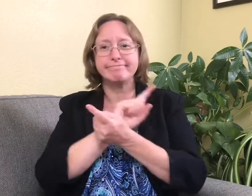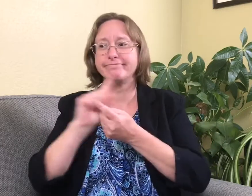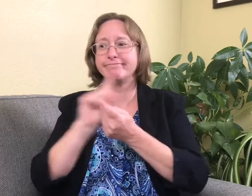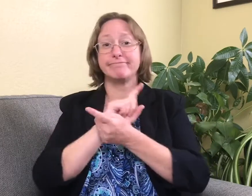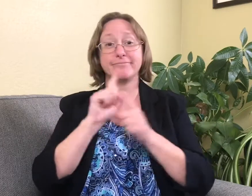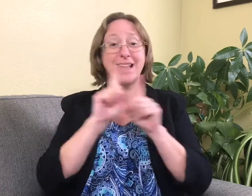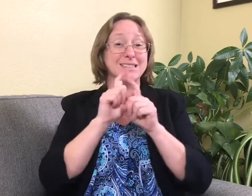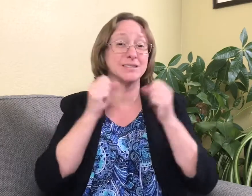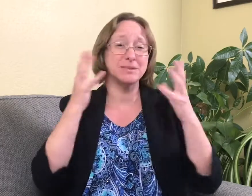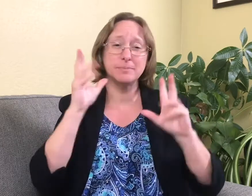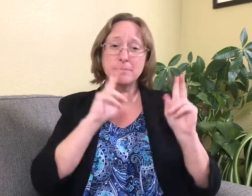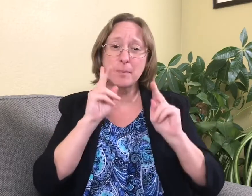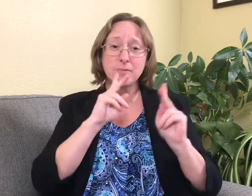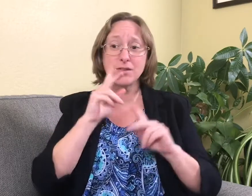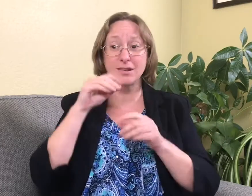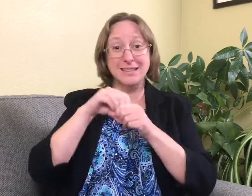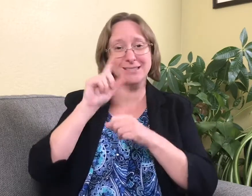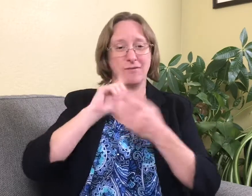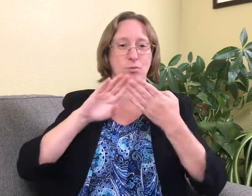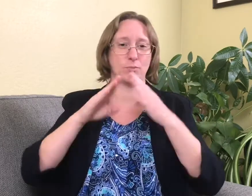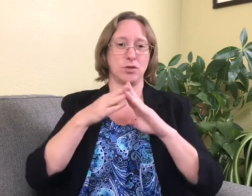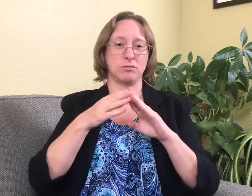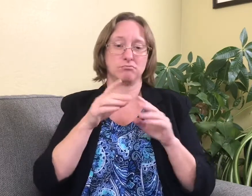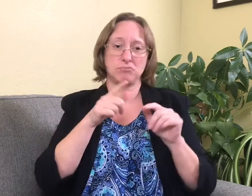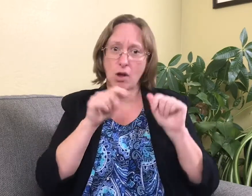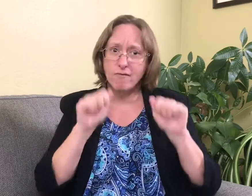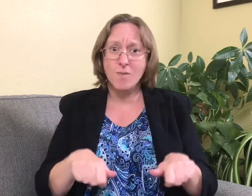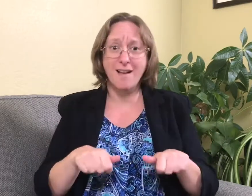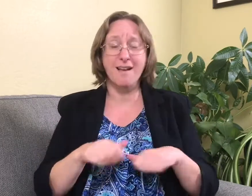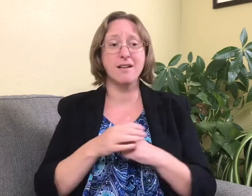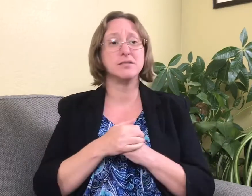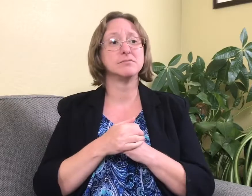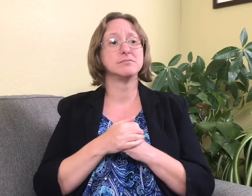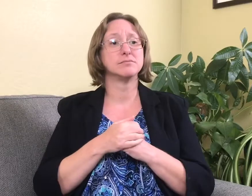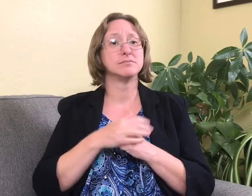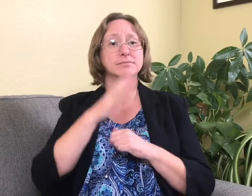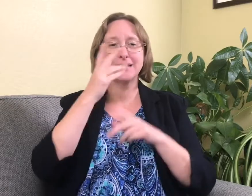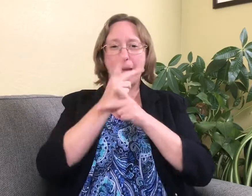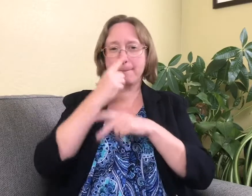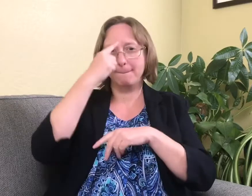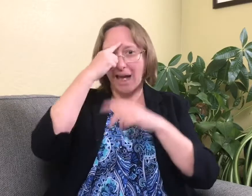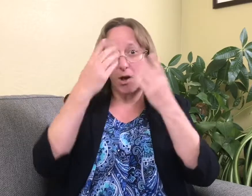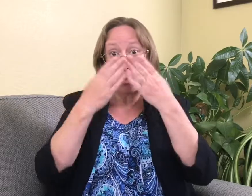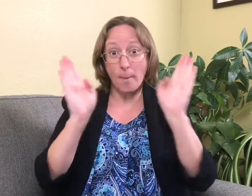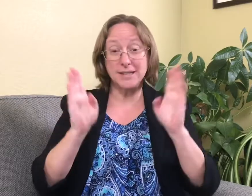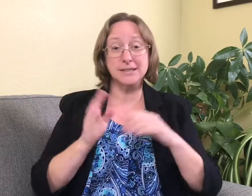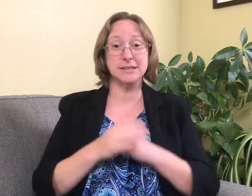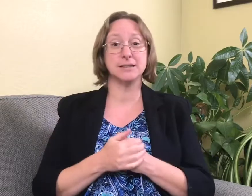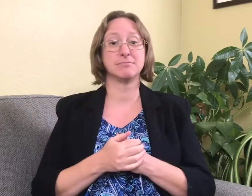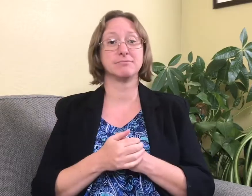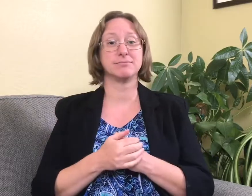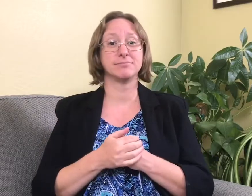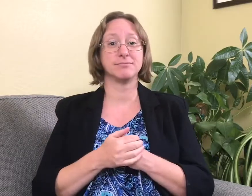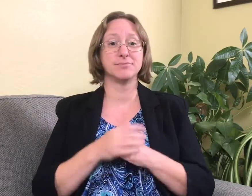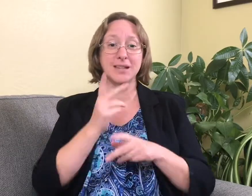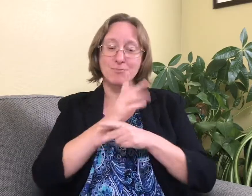you to get out there and meet as many deaf adults in the deaf community that you can. Keep an open mind